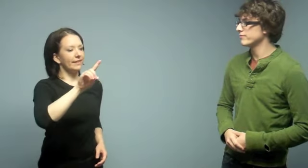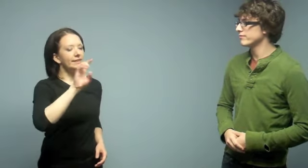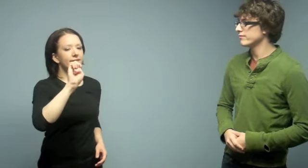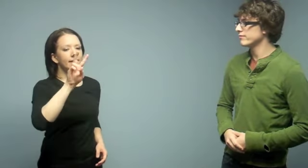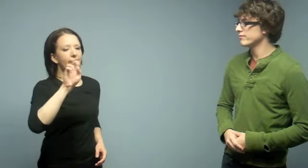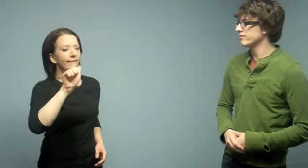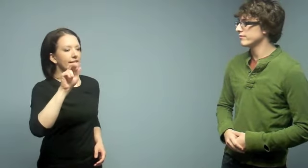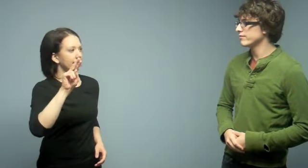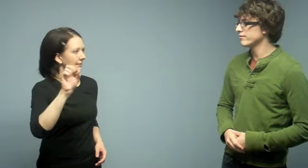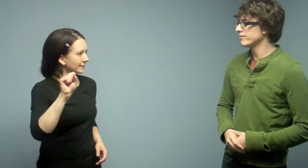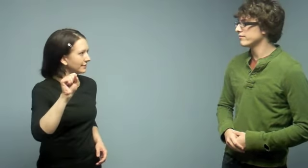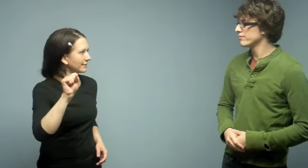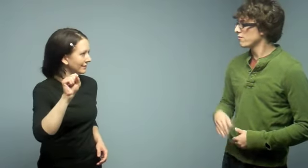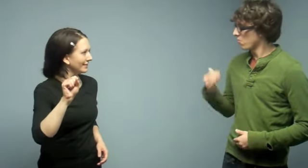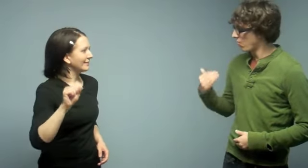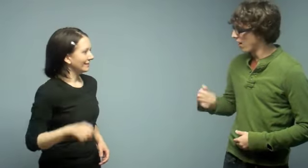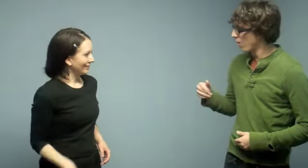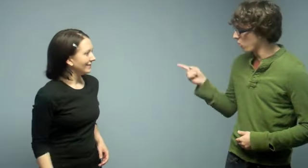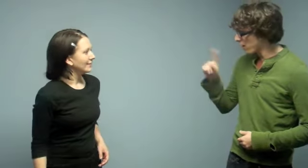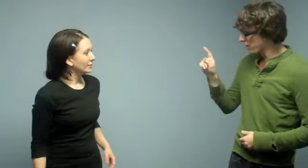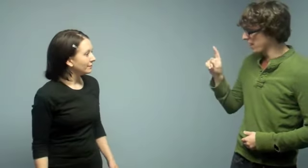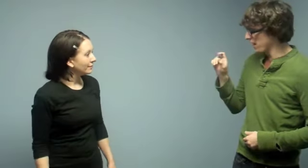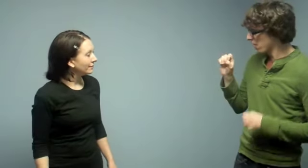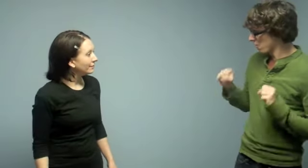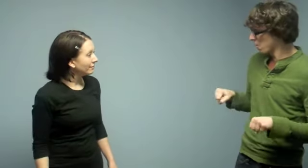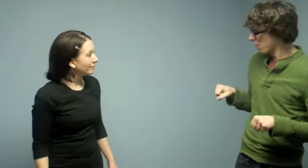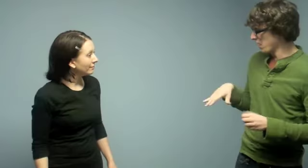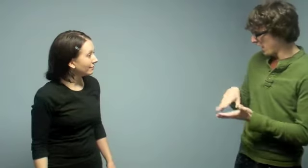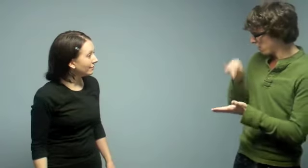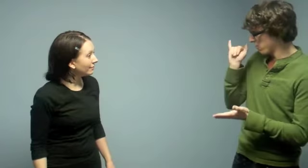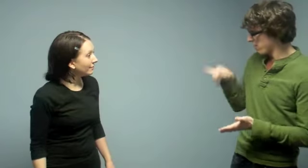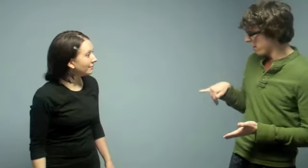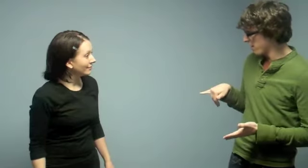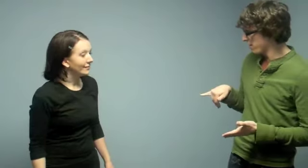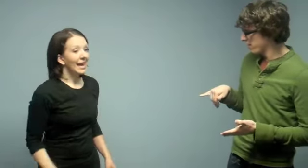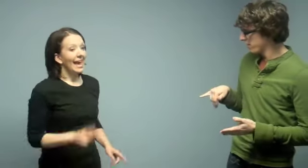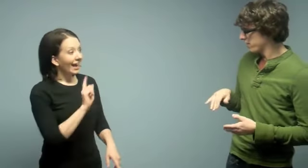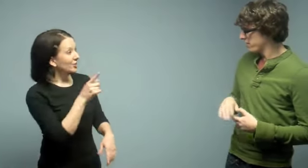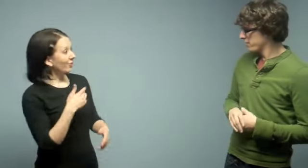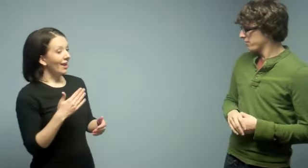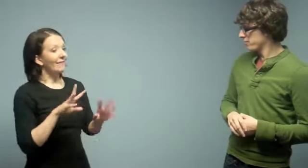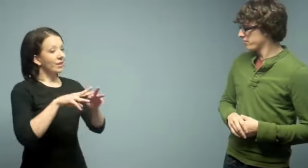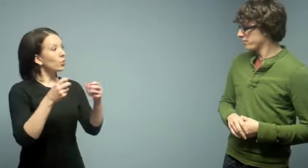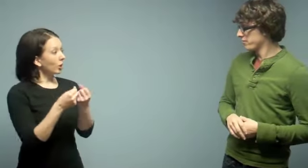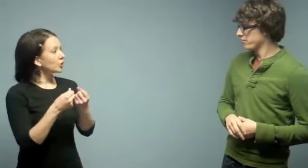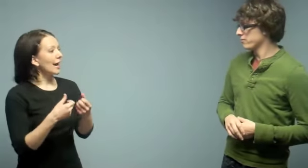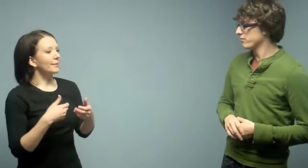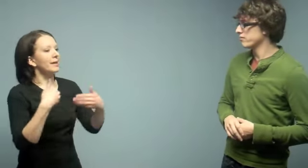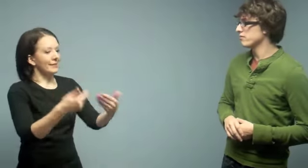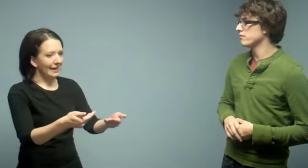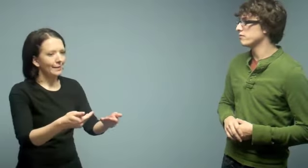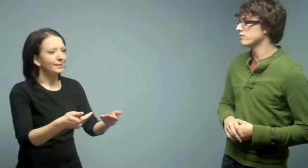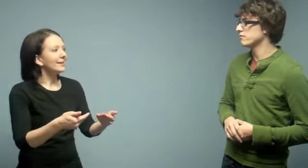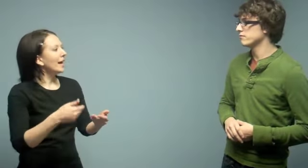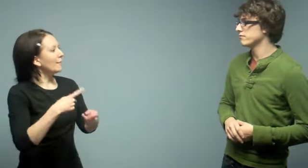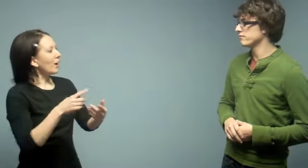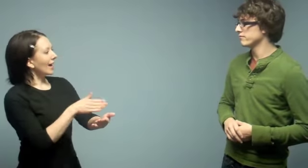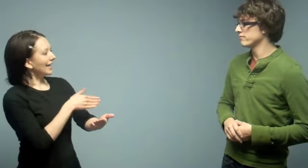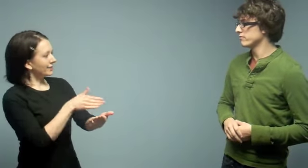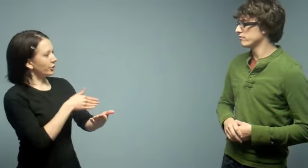Evans. Wow, where can I learn that? Actually, they're having a workshop coming up about concert